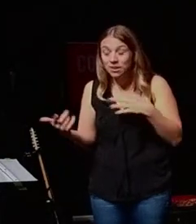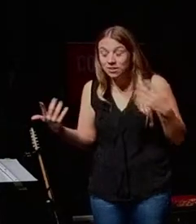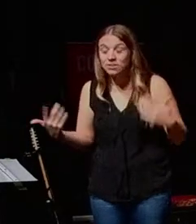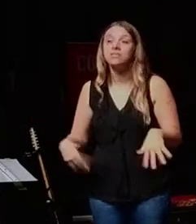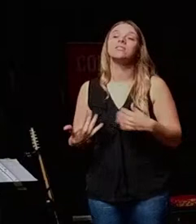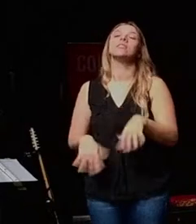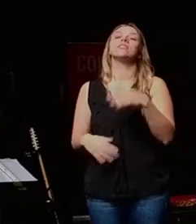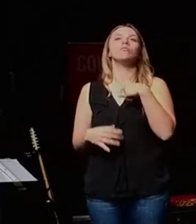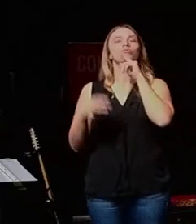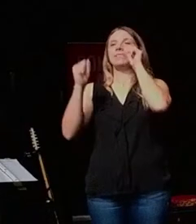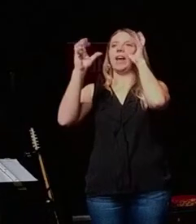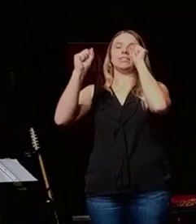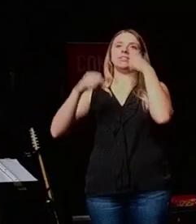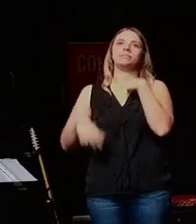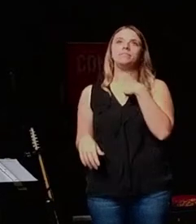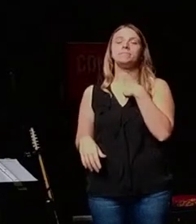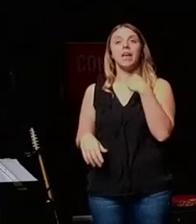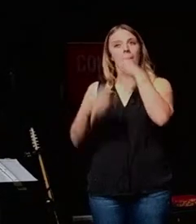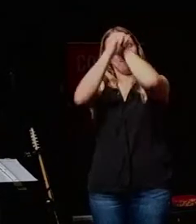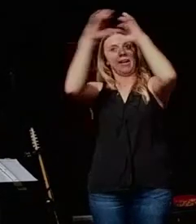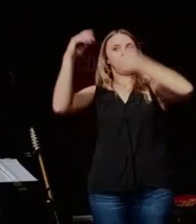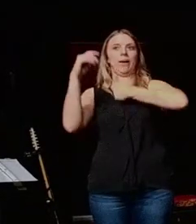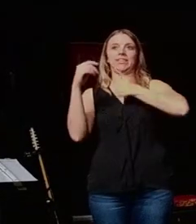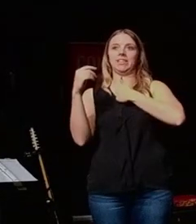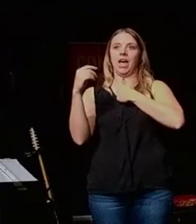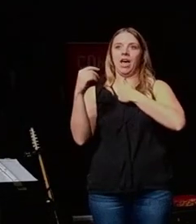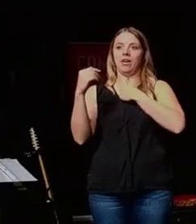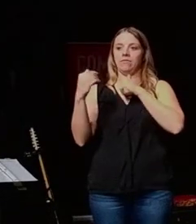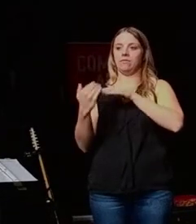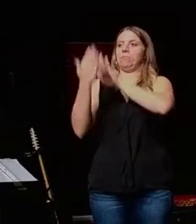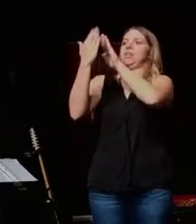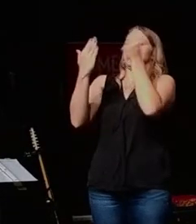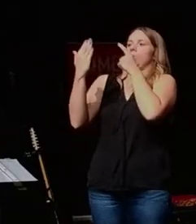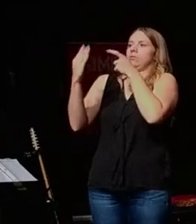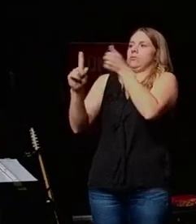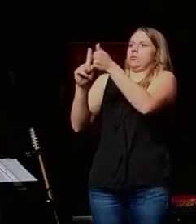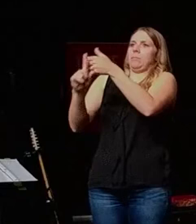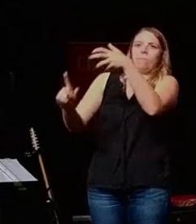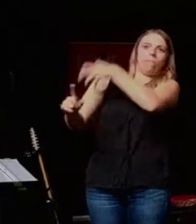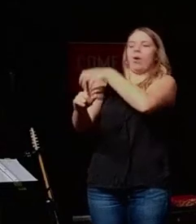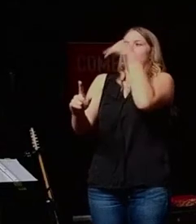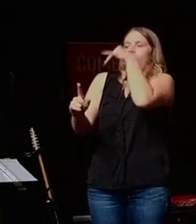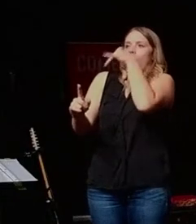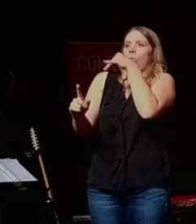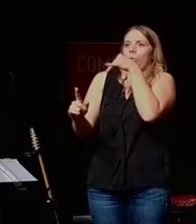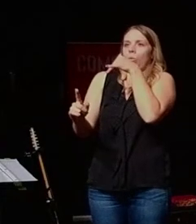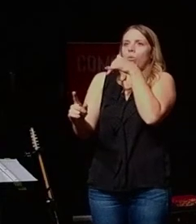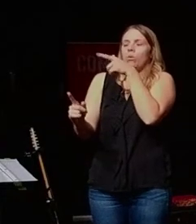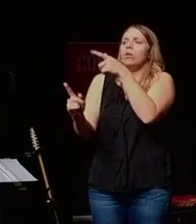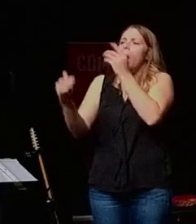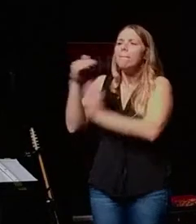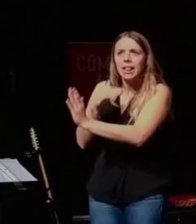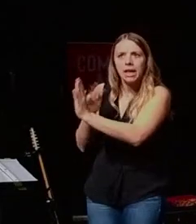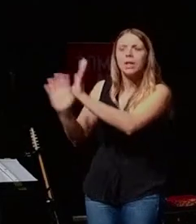And it's fascinating to me because I can imagine myself being in the presence of somebody so powerful and so intimidating. Like, you know, humbling, not intimidating,